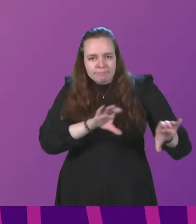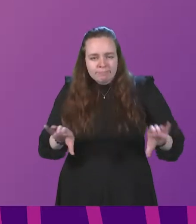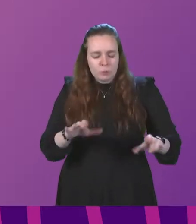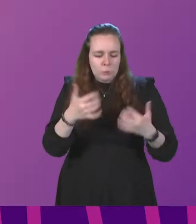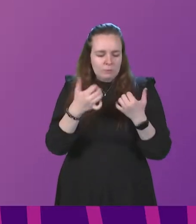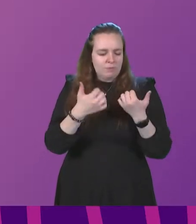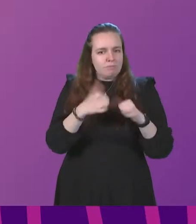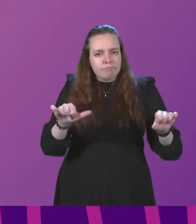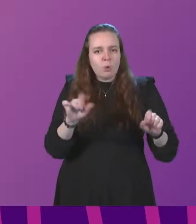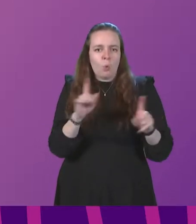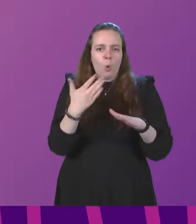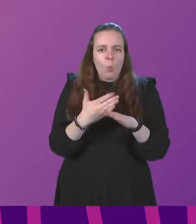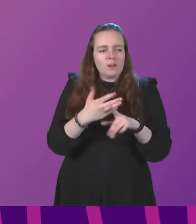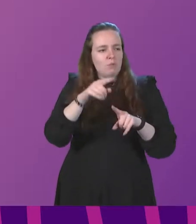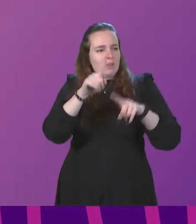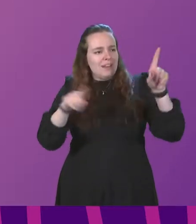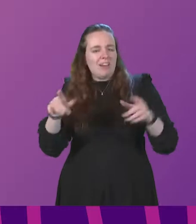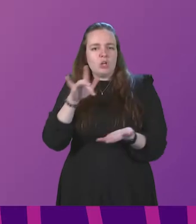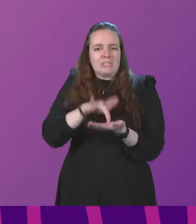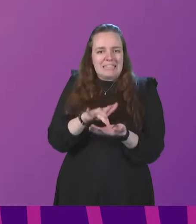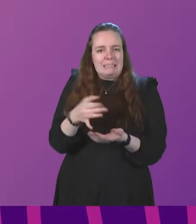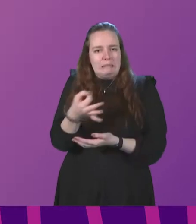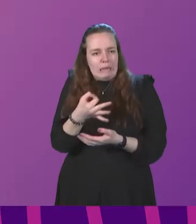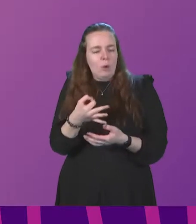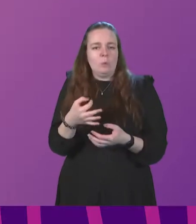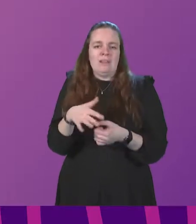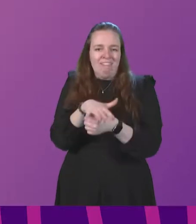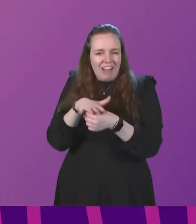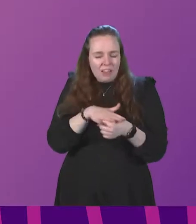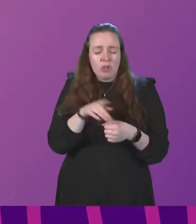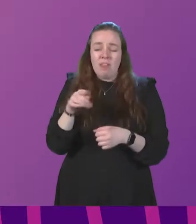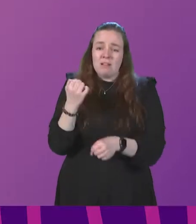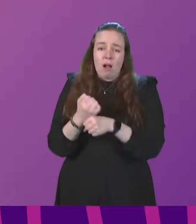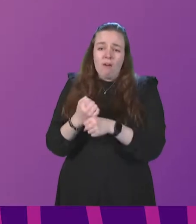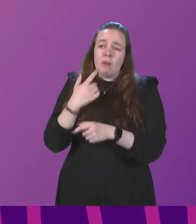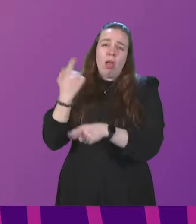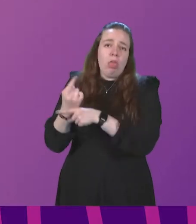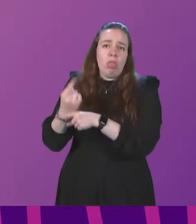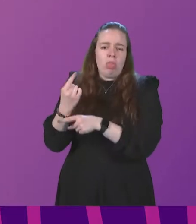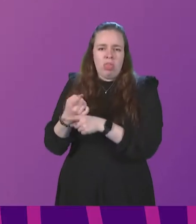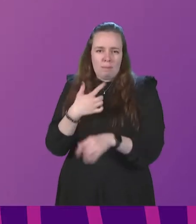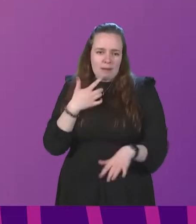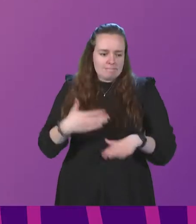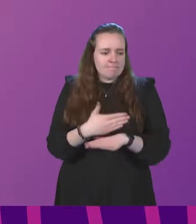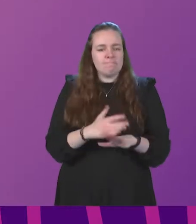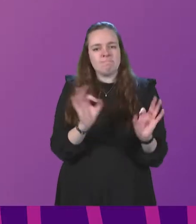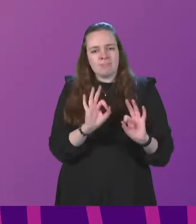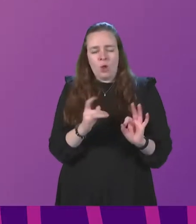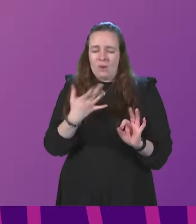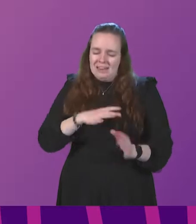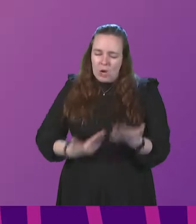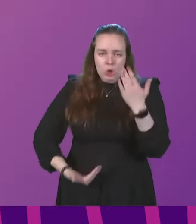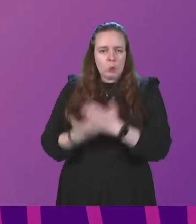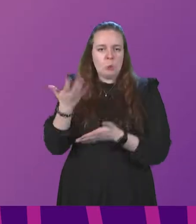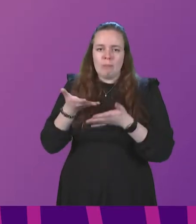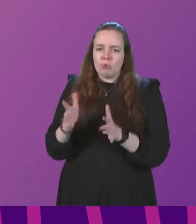work for our diverse cities, towns and villages. This government talks big and does little. Isn't it time to take a radical approach to